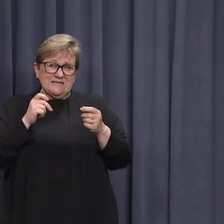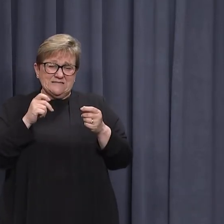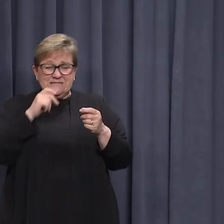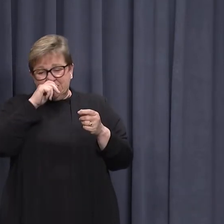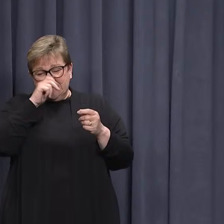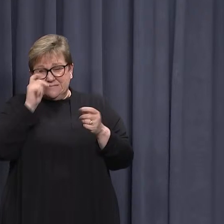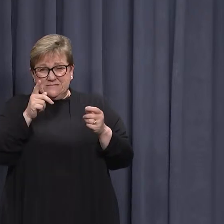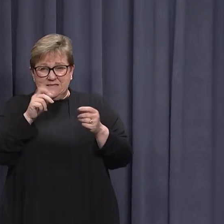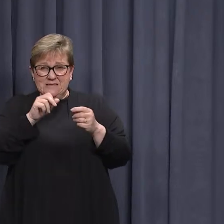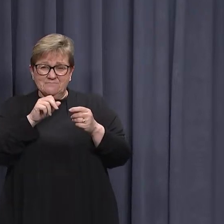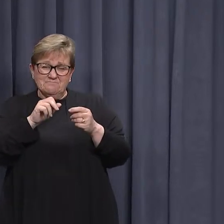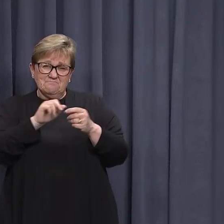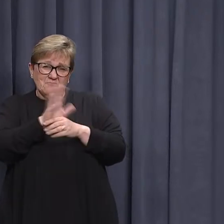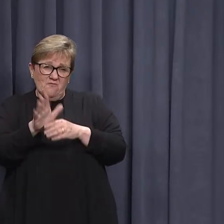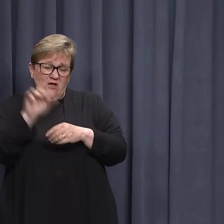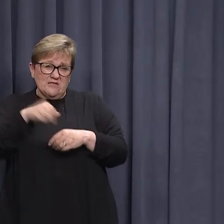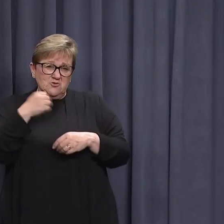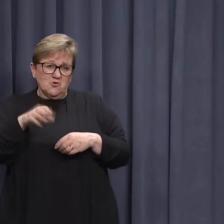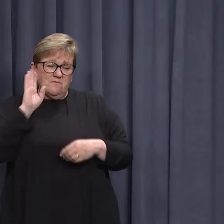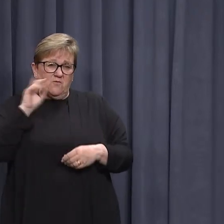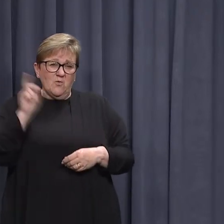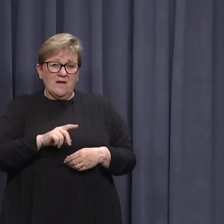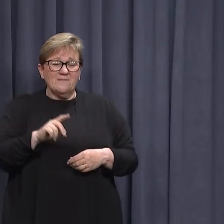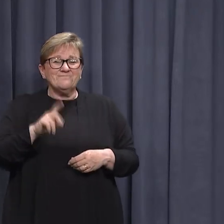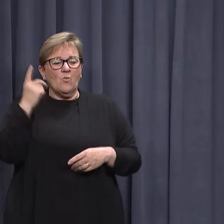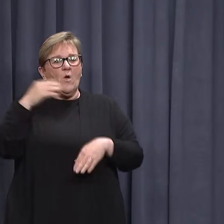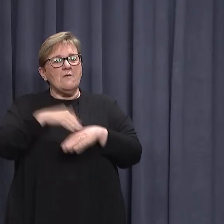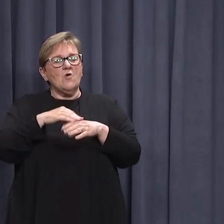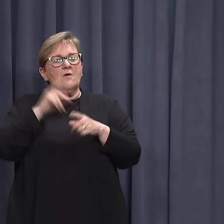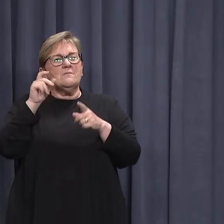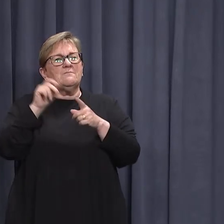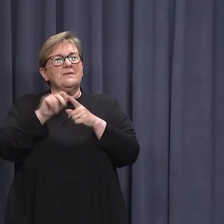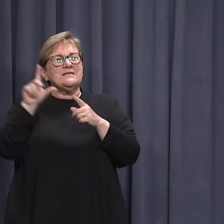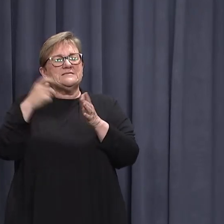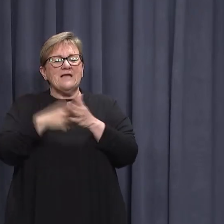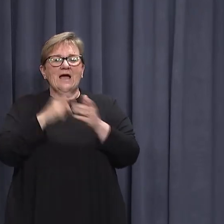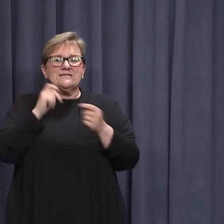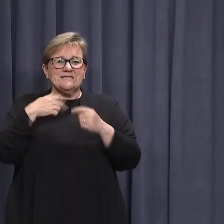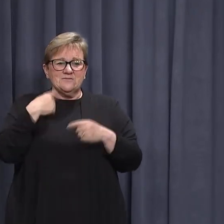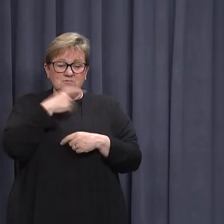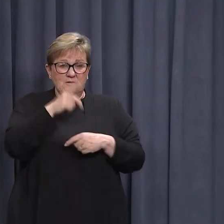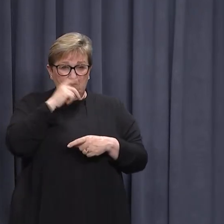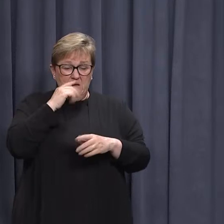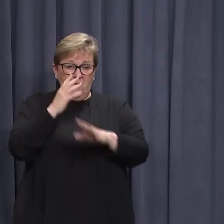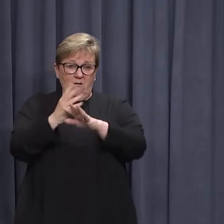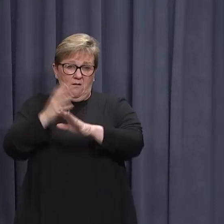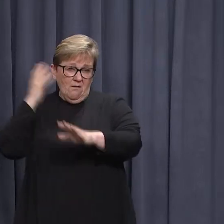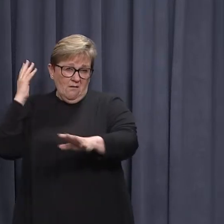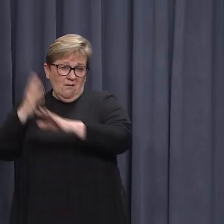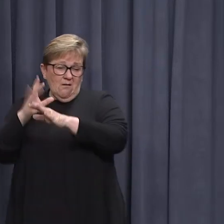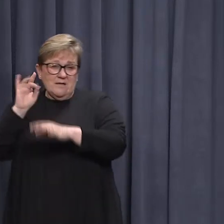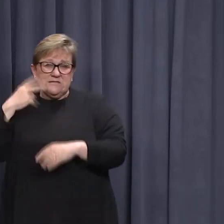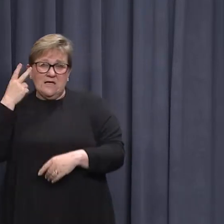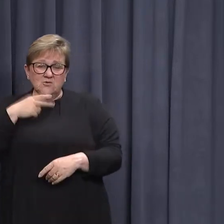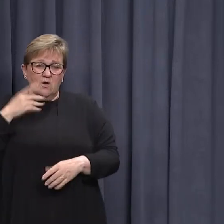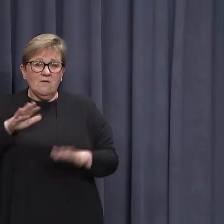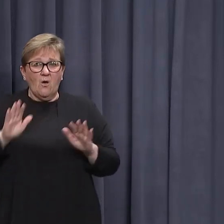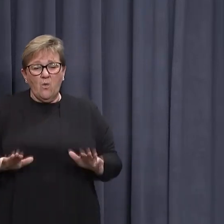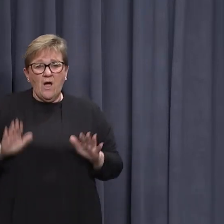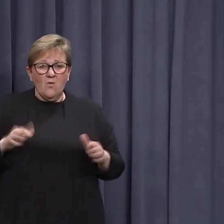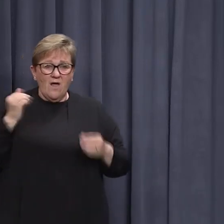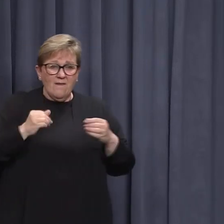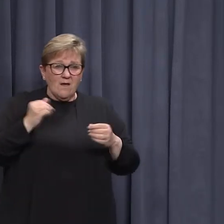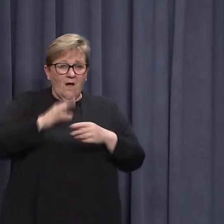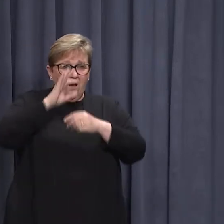states have stopped PCR testing. So we announced this a few weeks ago that we weren't going to overly, remember they had lines of 10, 12 hours and people sitting in cars from